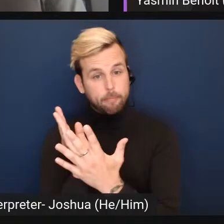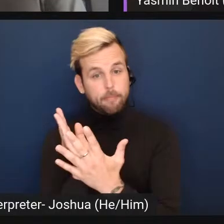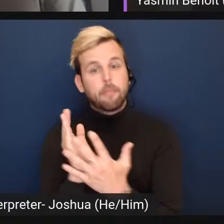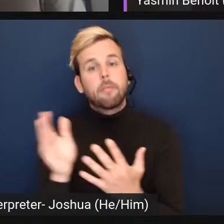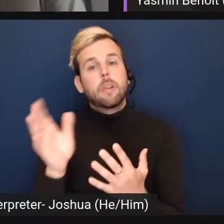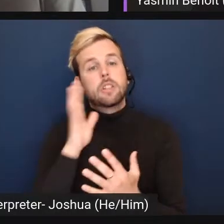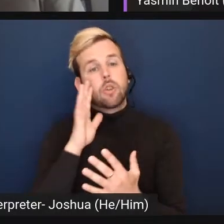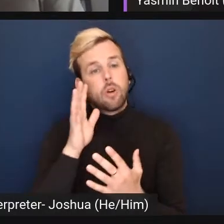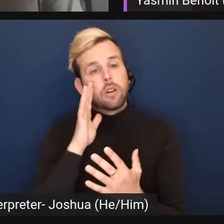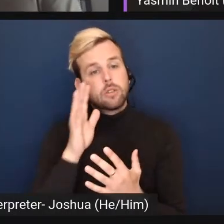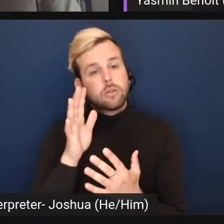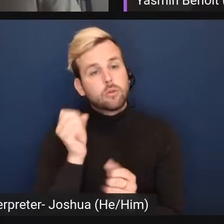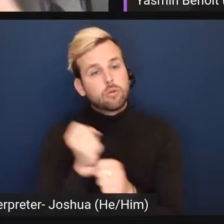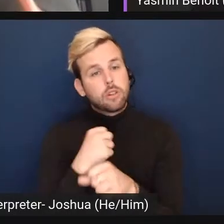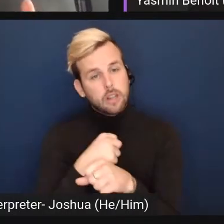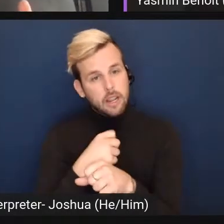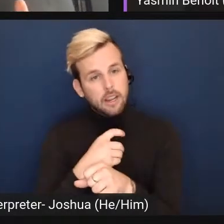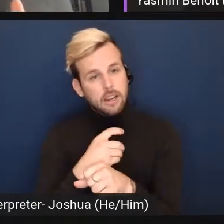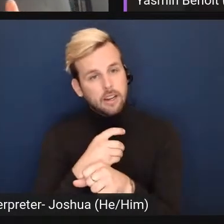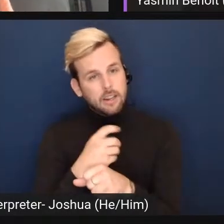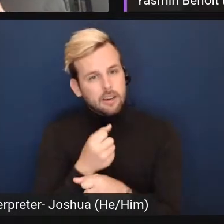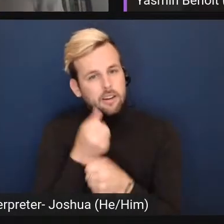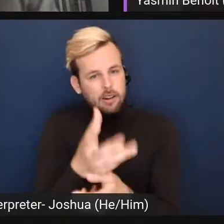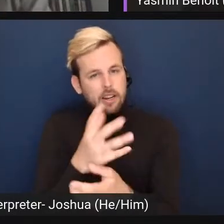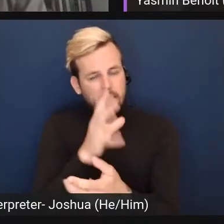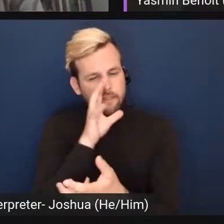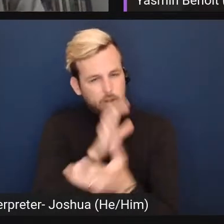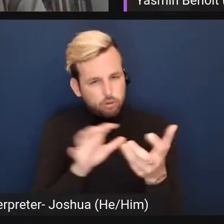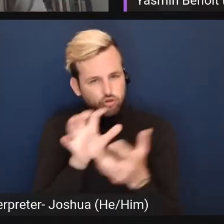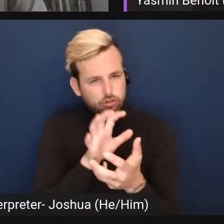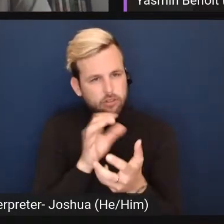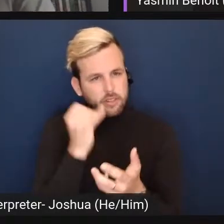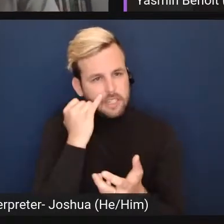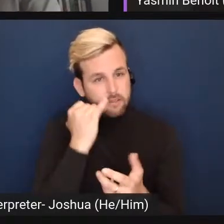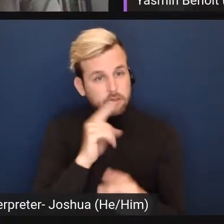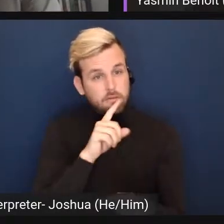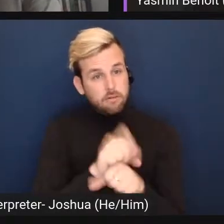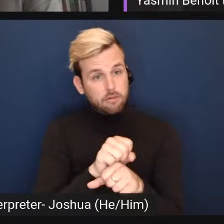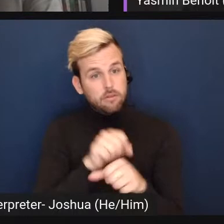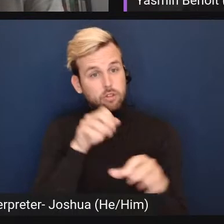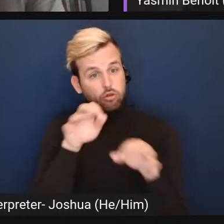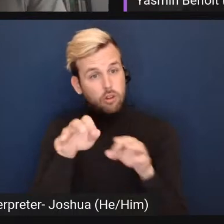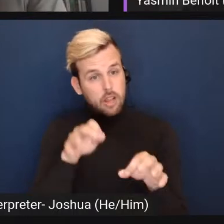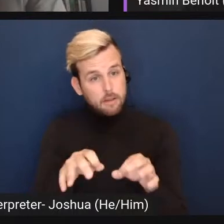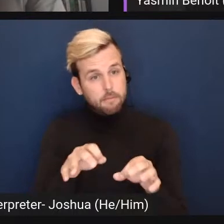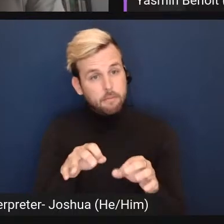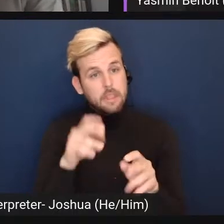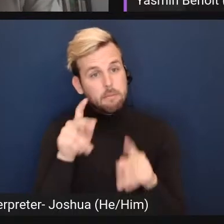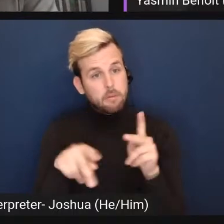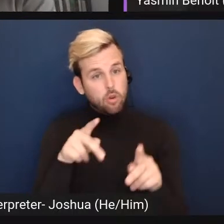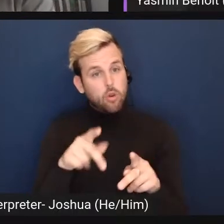to create confusion if that accurately describes the people who hold the identity